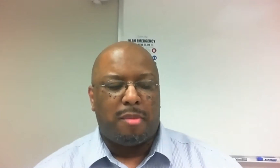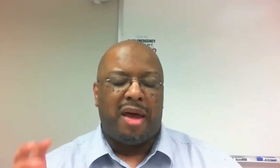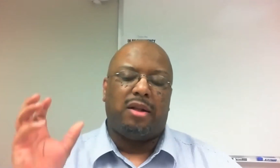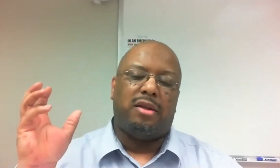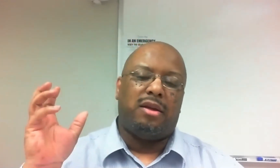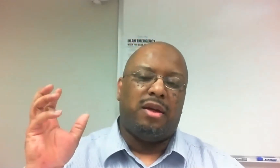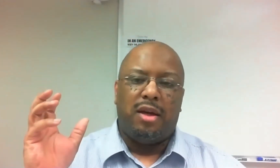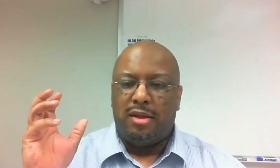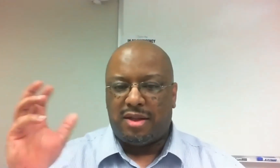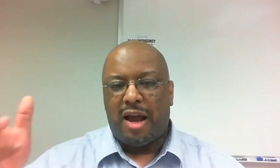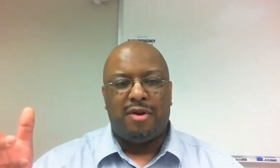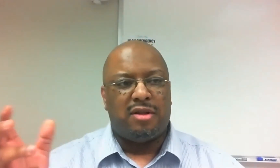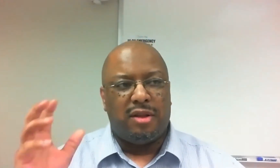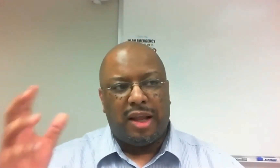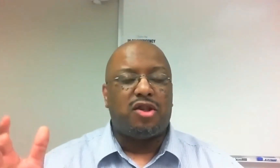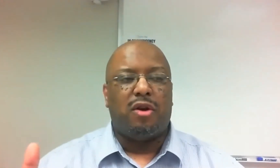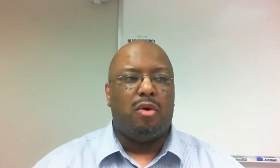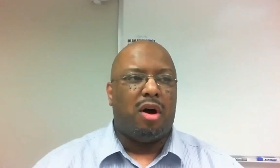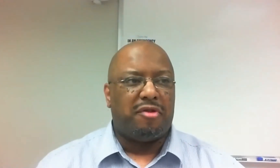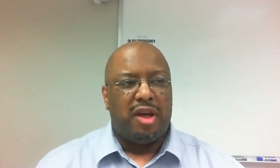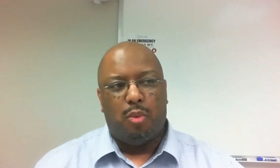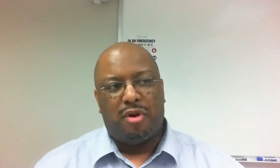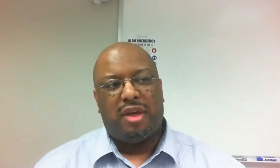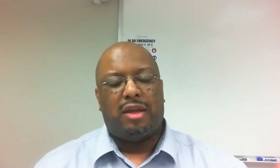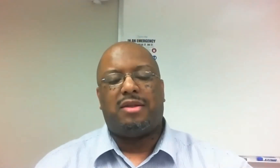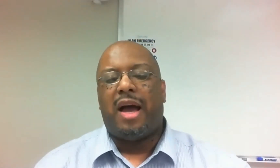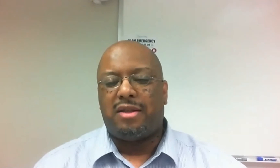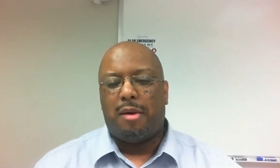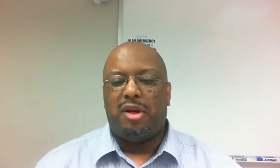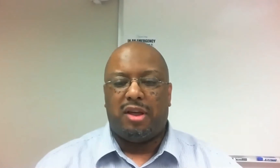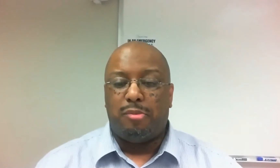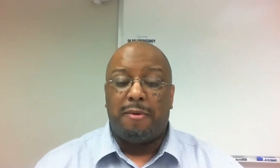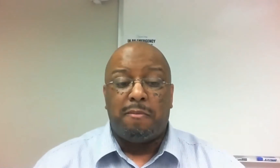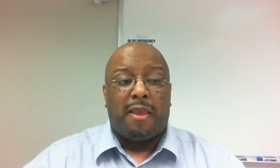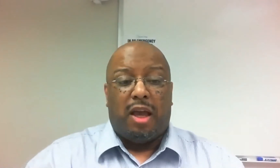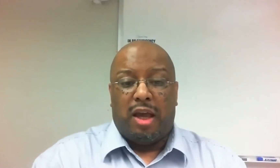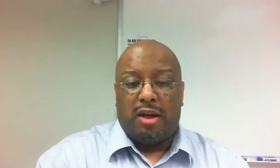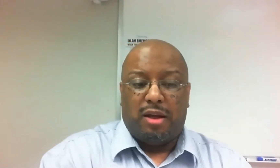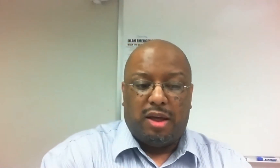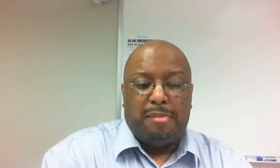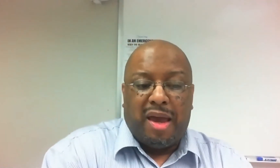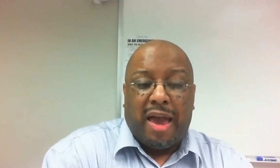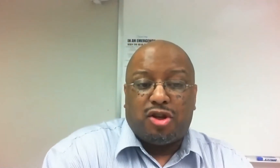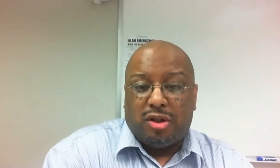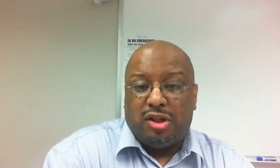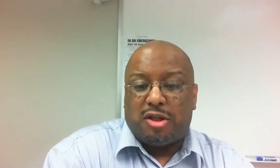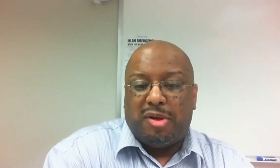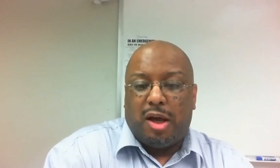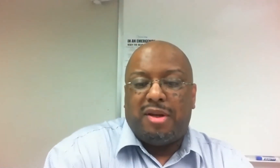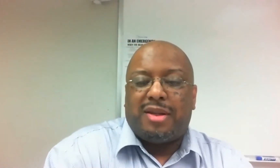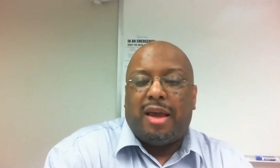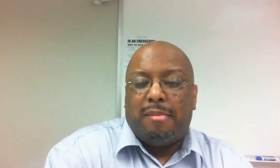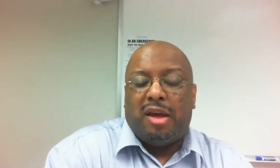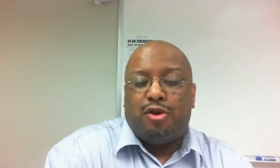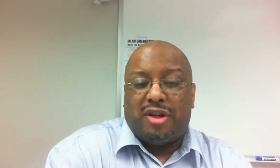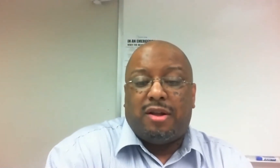and automatically the sirens and the lights go off and we're thinking this guy's coming to kill me. And he may actually just be